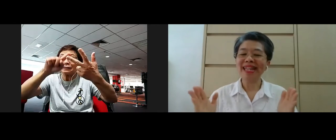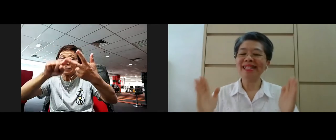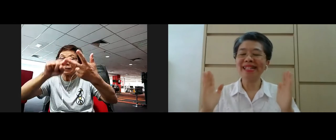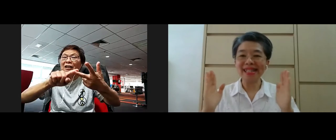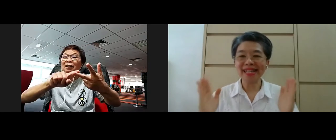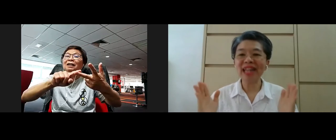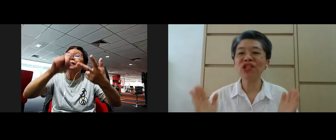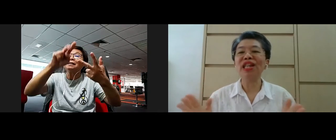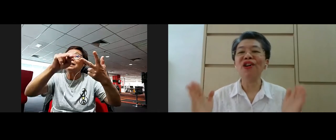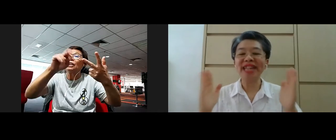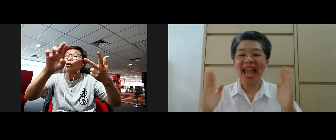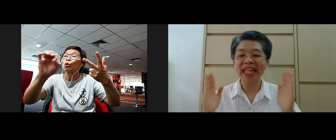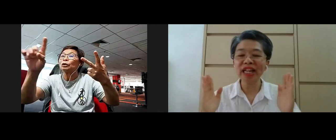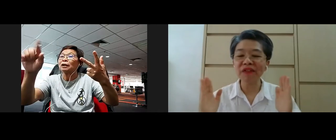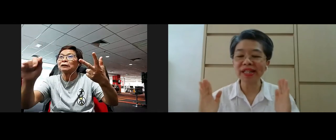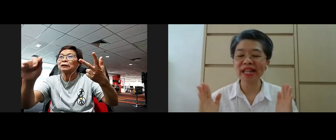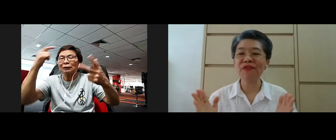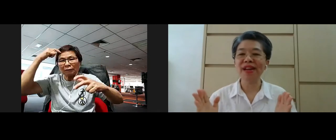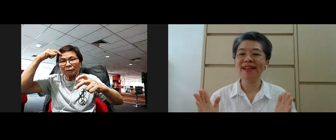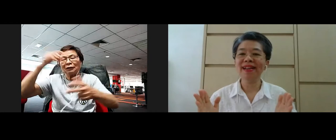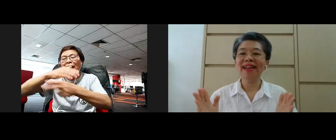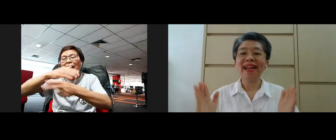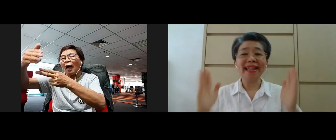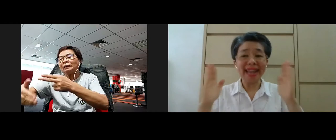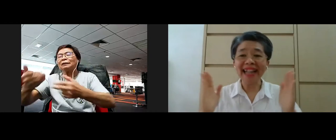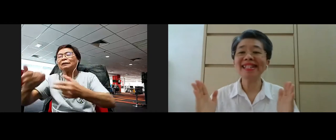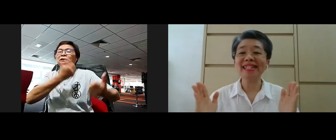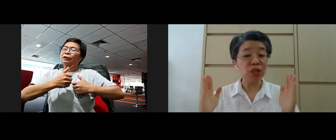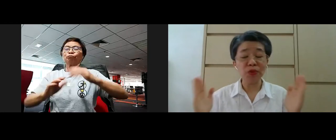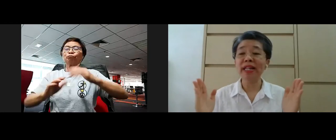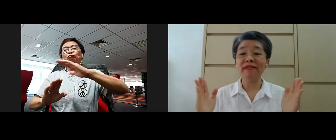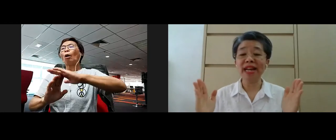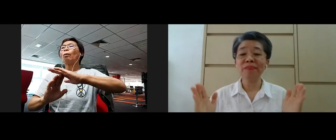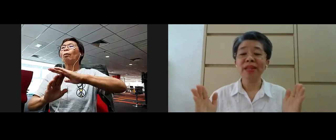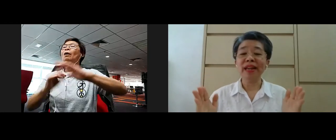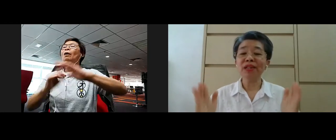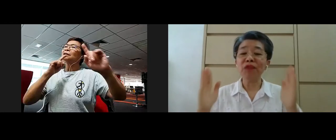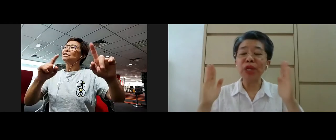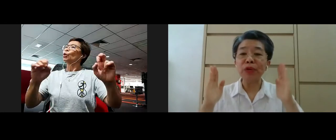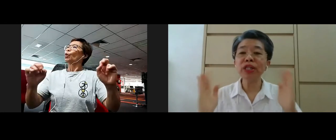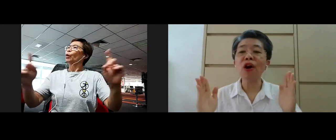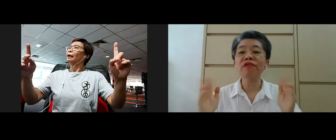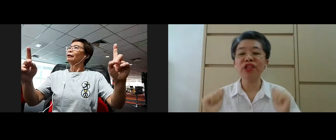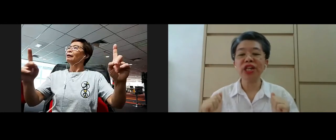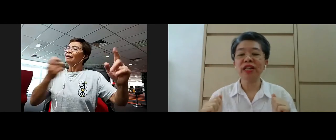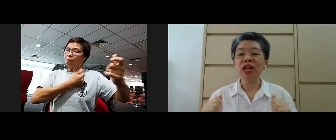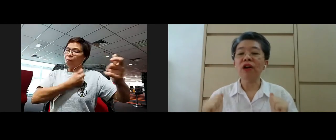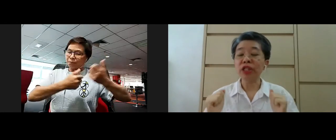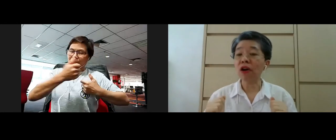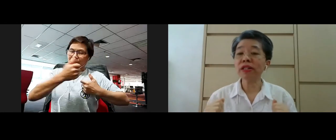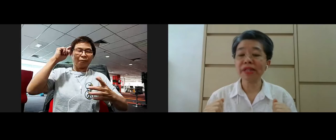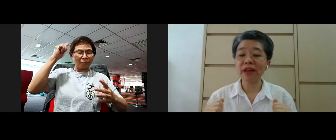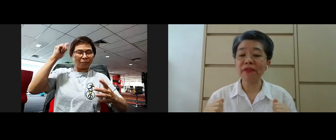is the cessation or the ending of this suffering and the answer is so clear right if we know the origin